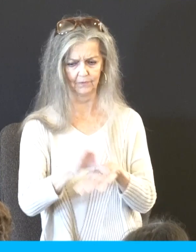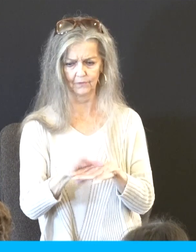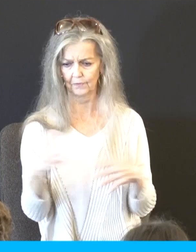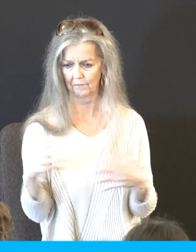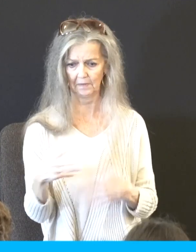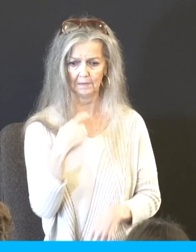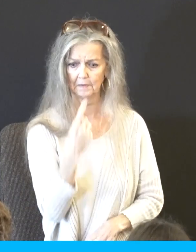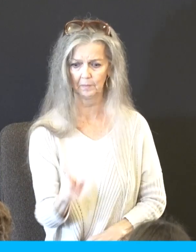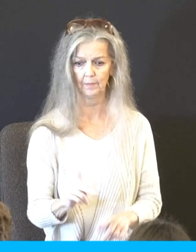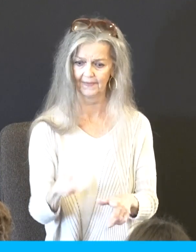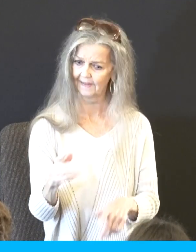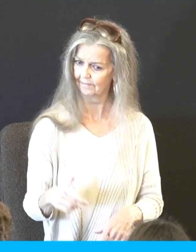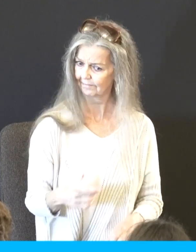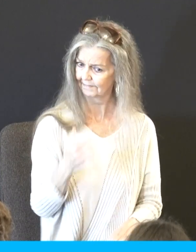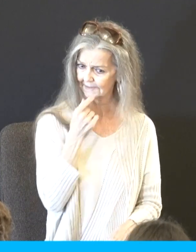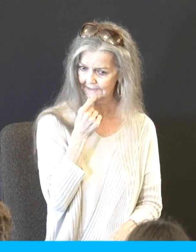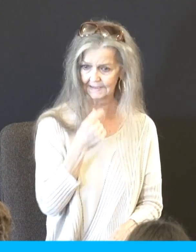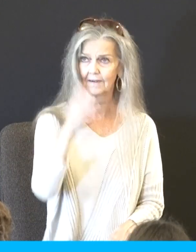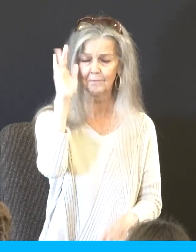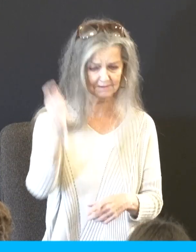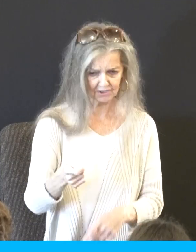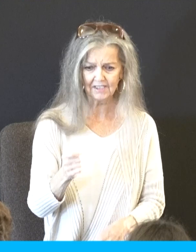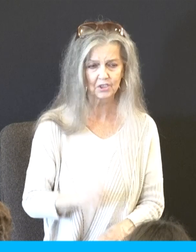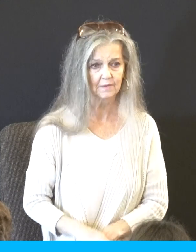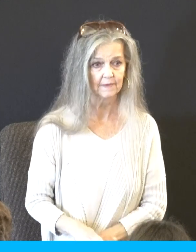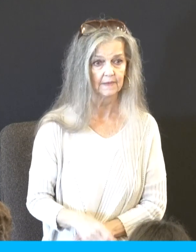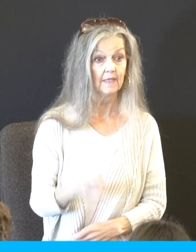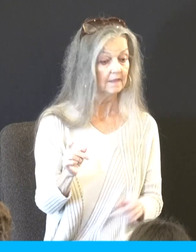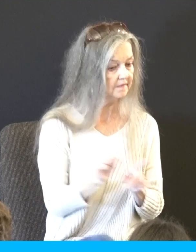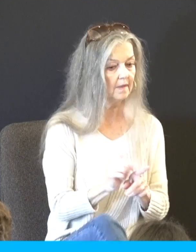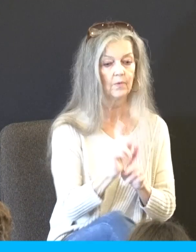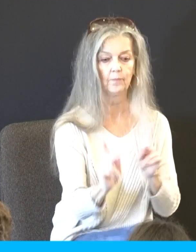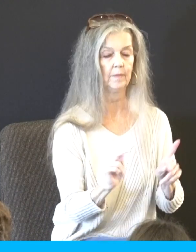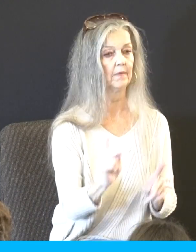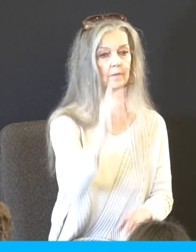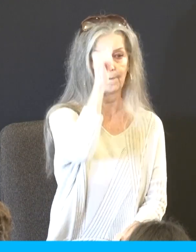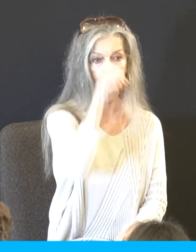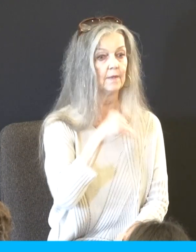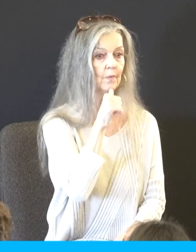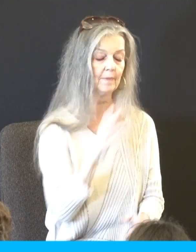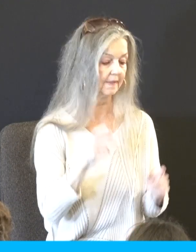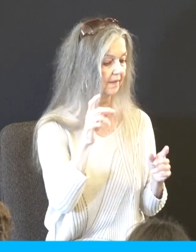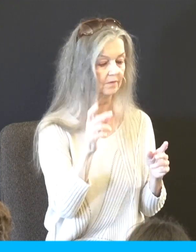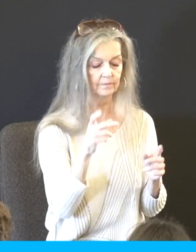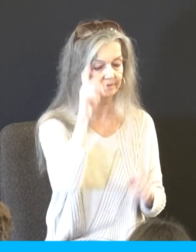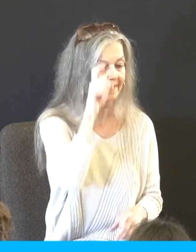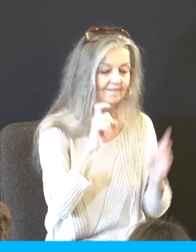you know, this lifestyle, God has to judge, not just them, but even the heterosexual community. God has to judge if it's outside of the right confines of what he defined for